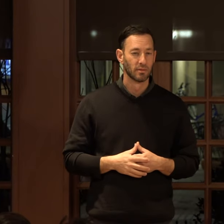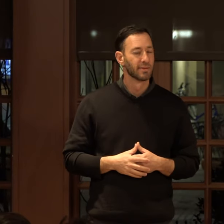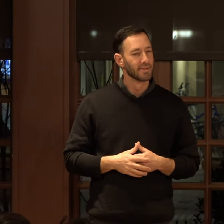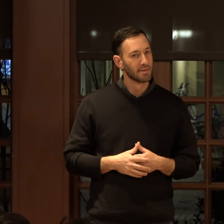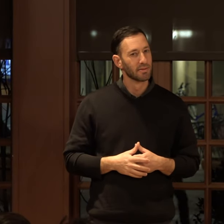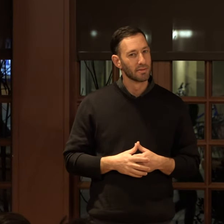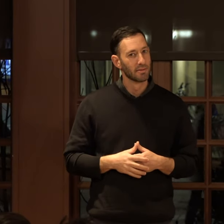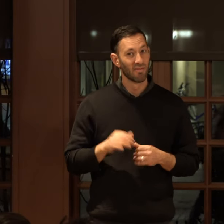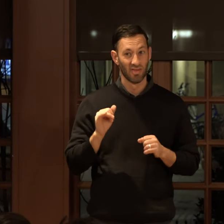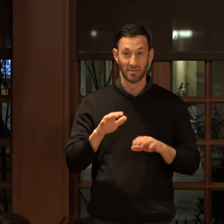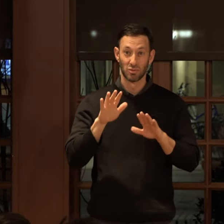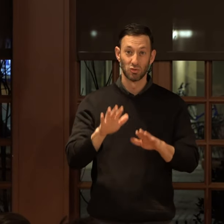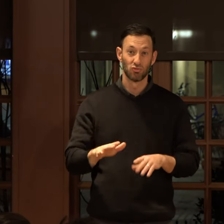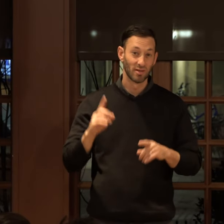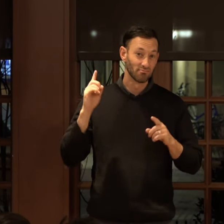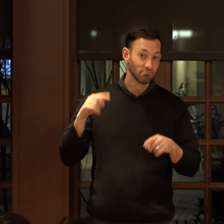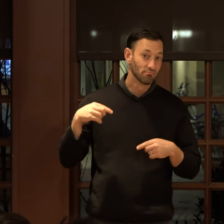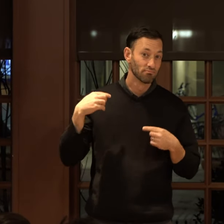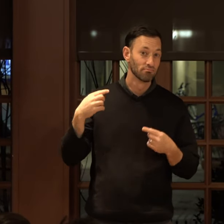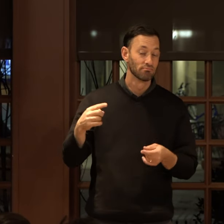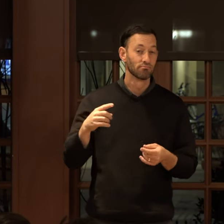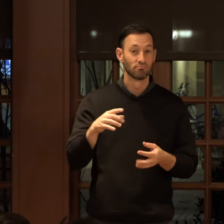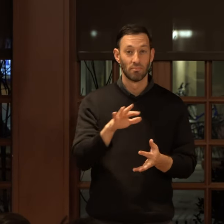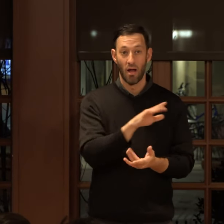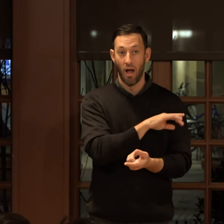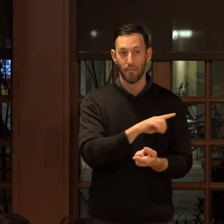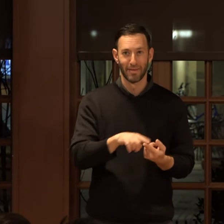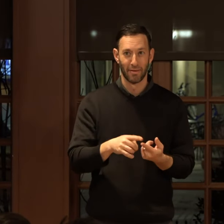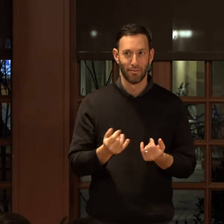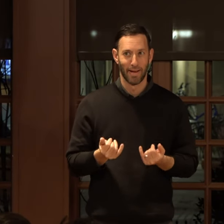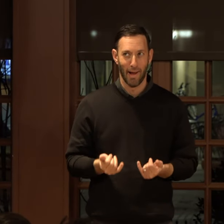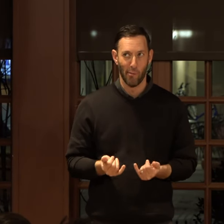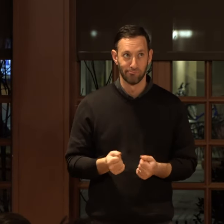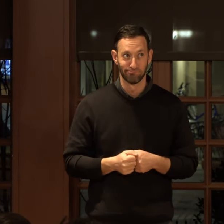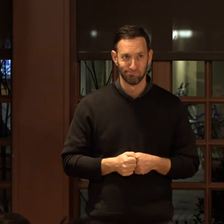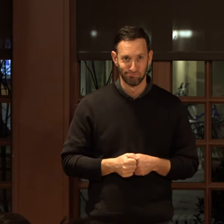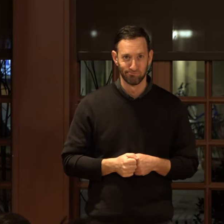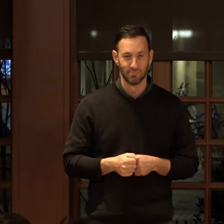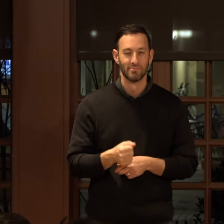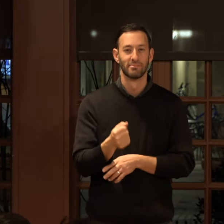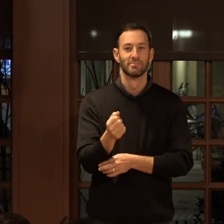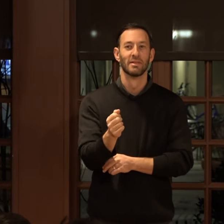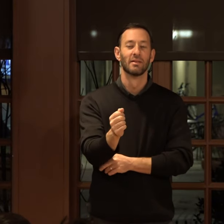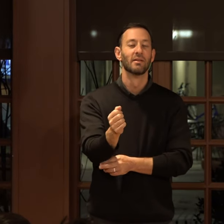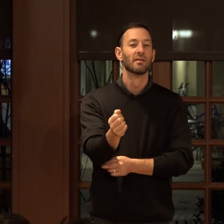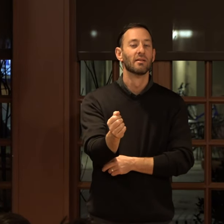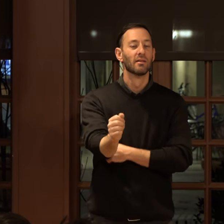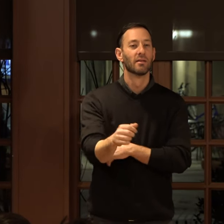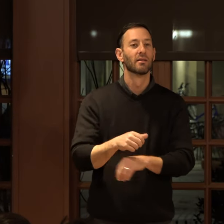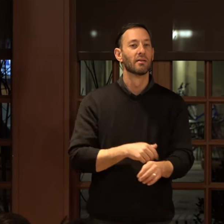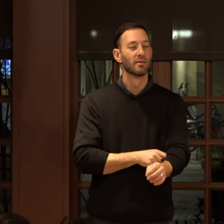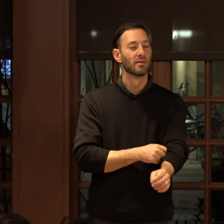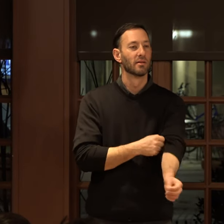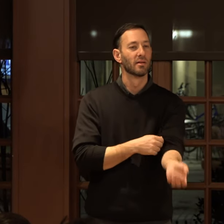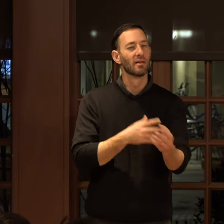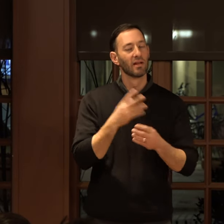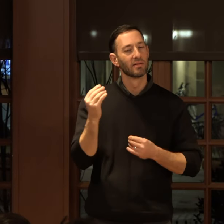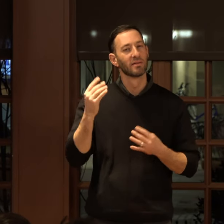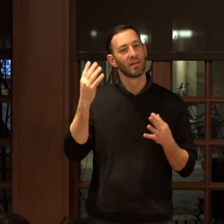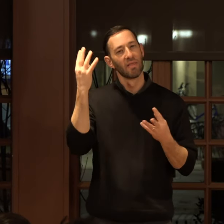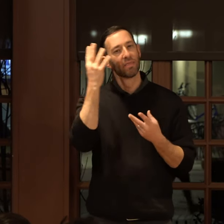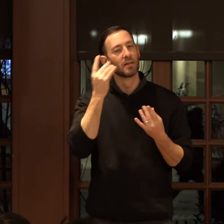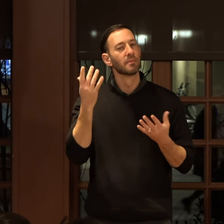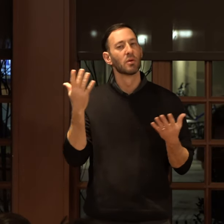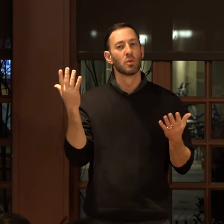which has been great for me up until now. Um, and thinking about